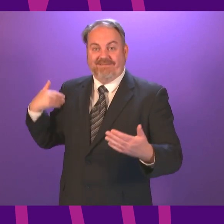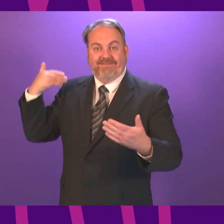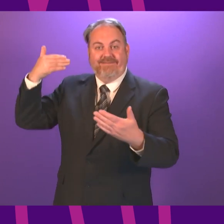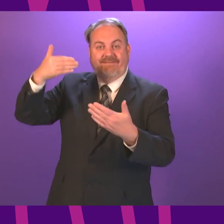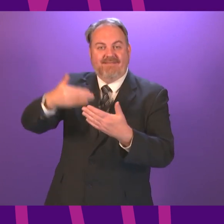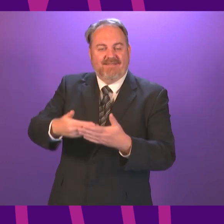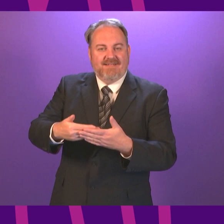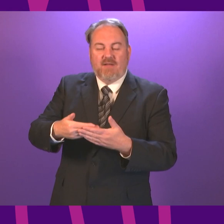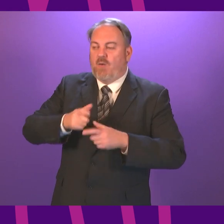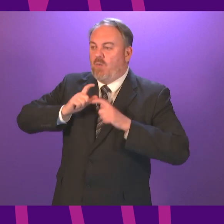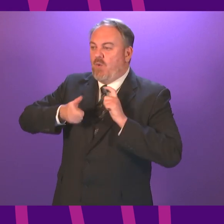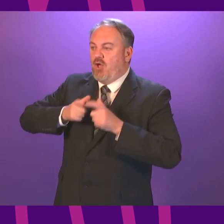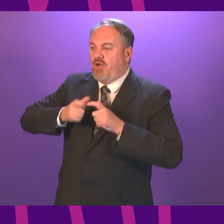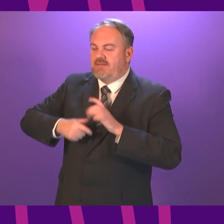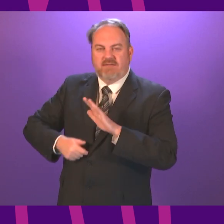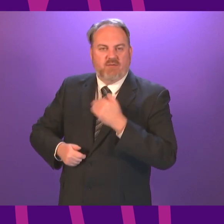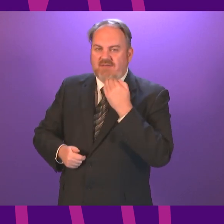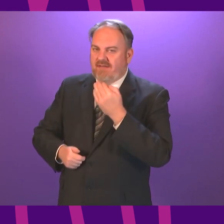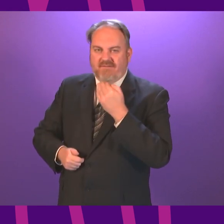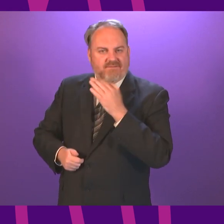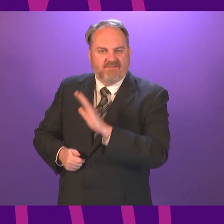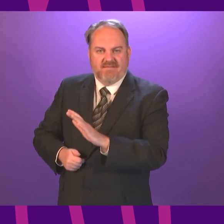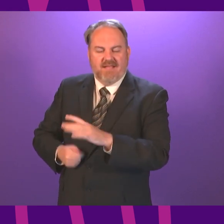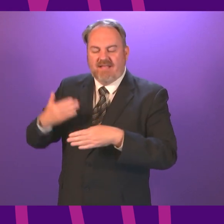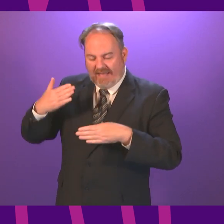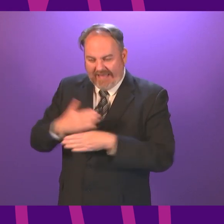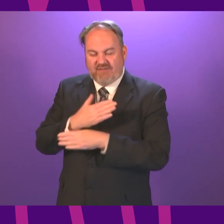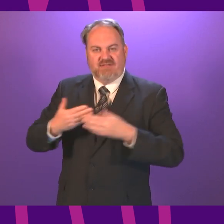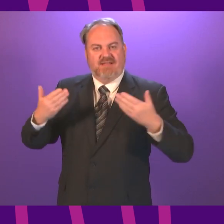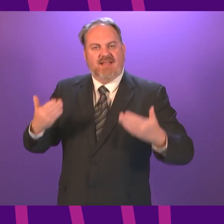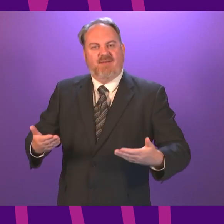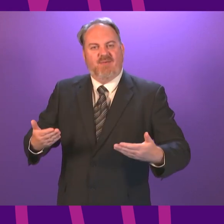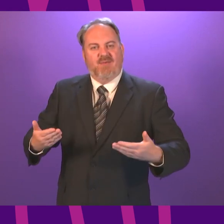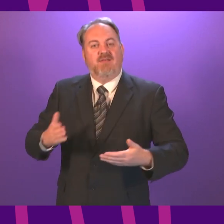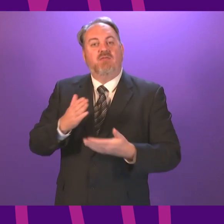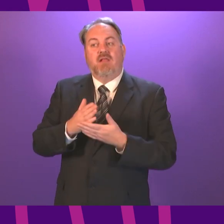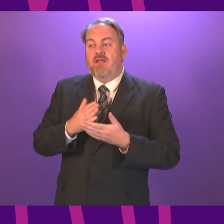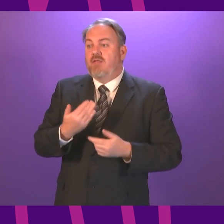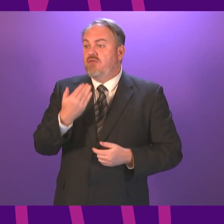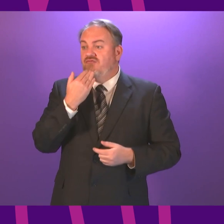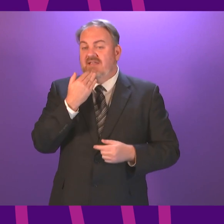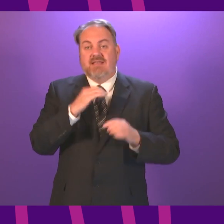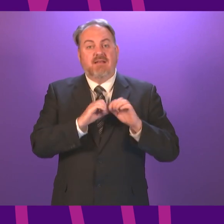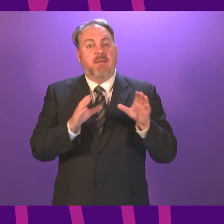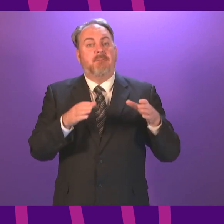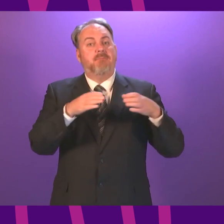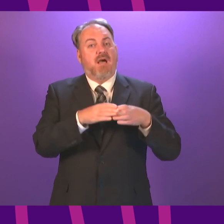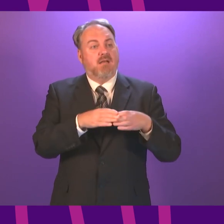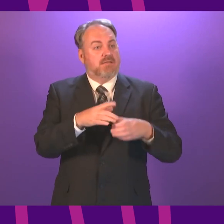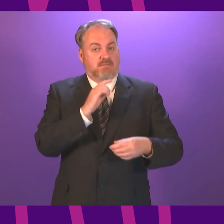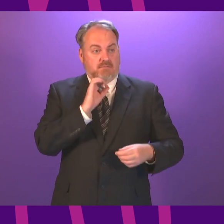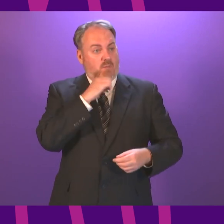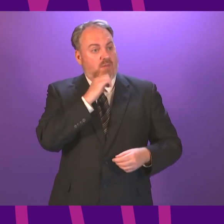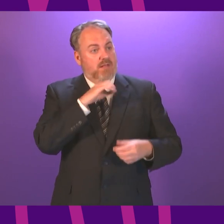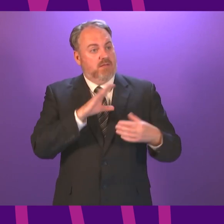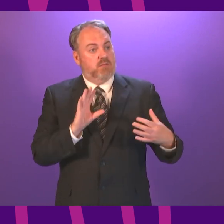It's good to see the Greens formalising and accepting their long-standing coalition of cuts as part of this statement But this country